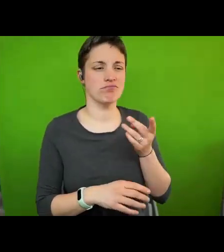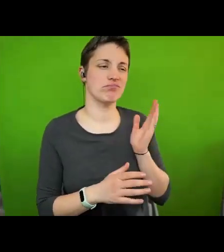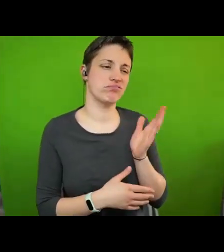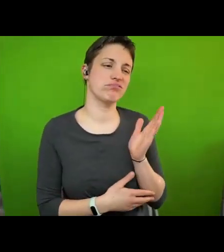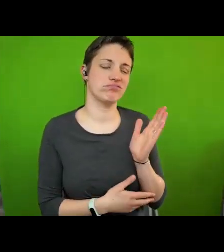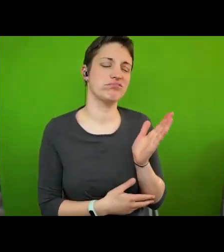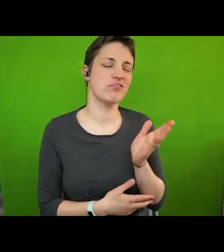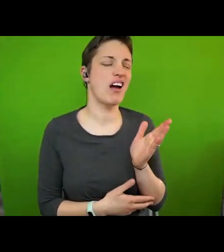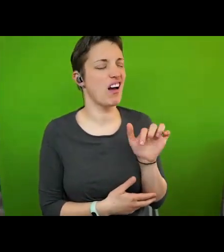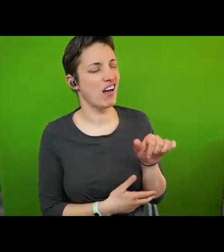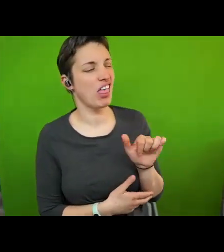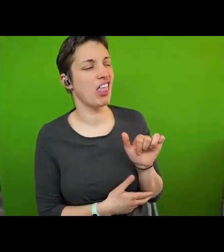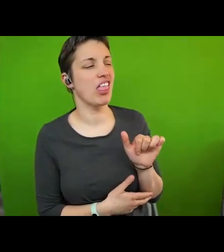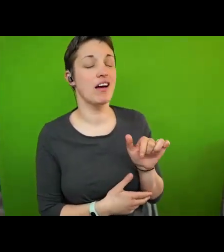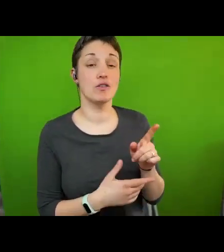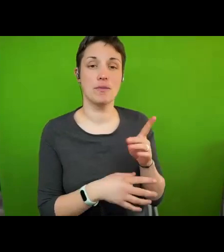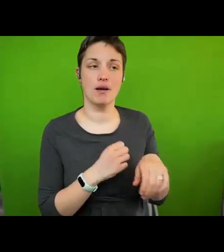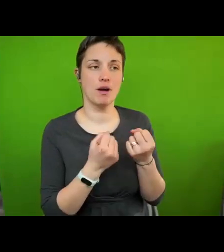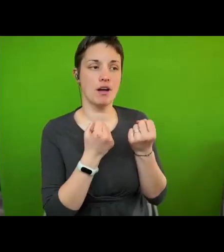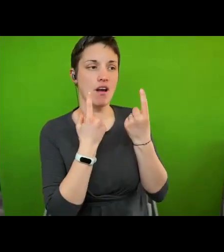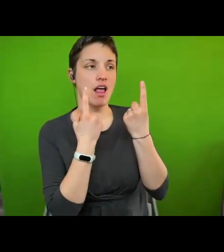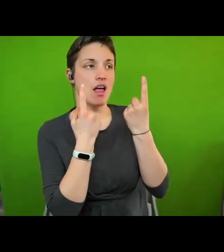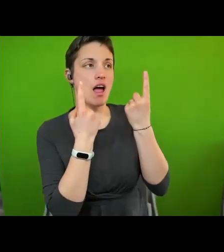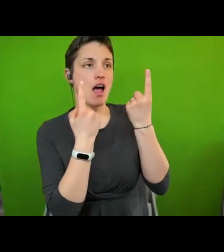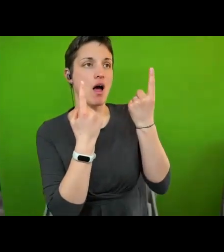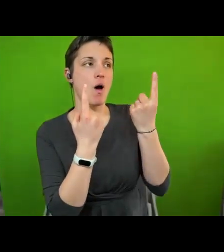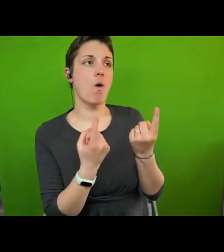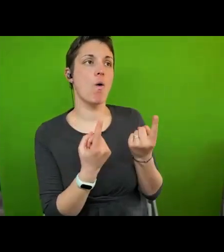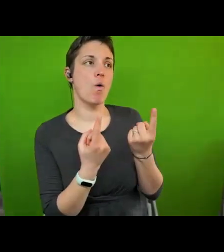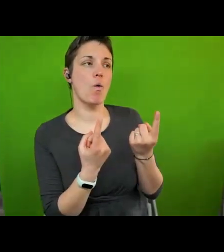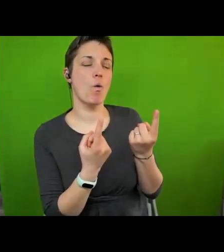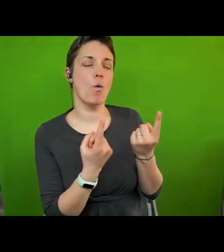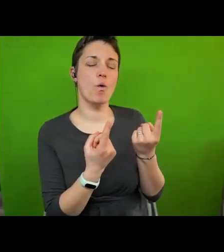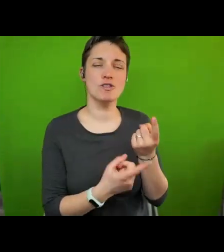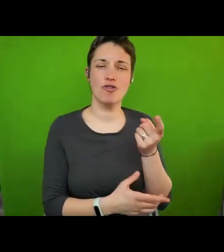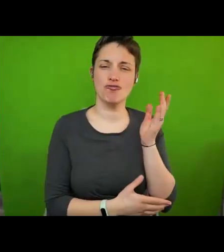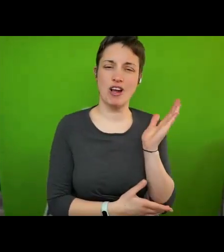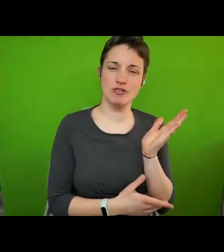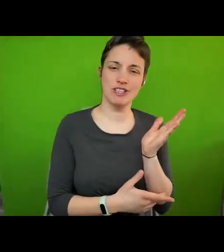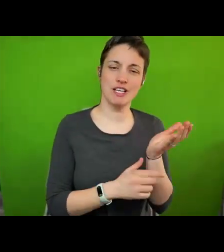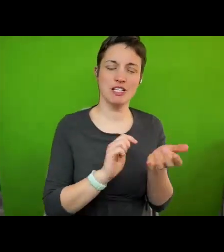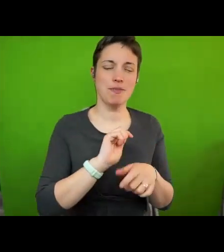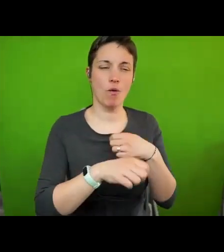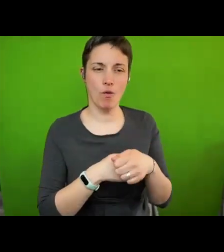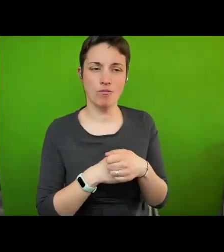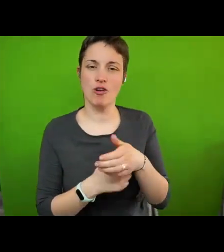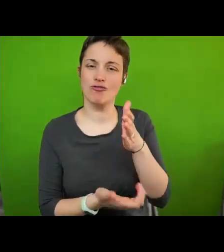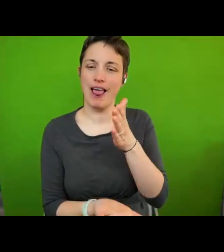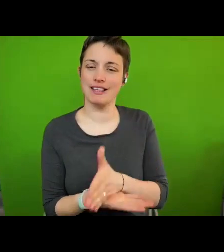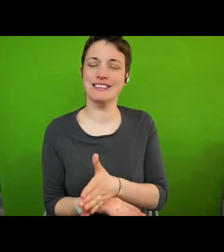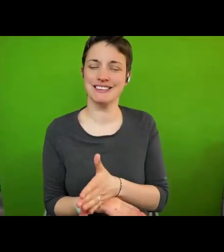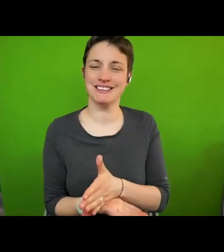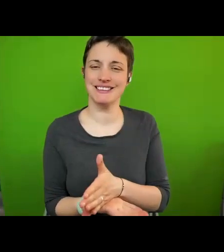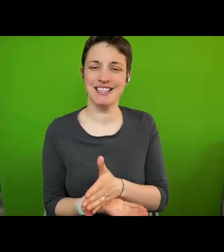realization from rhetoric to reality was the slogan in many of the books and talks at that time